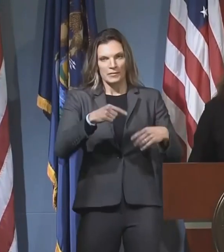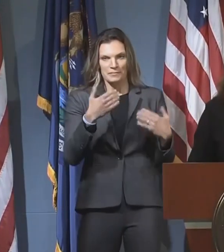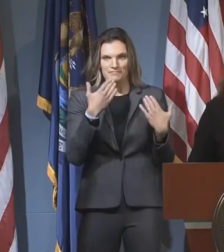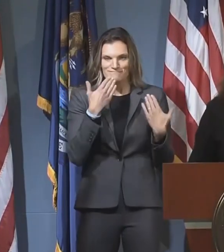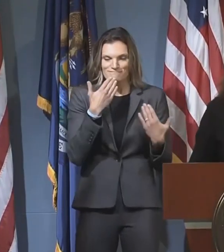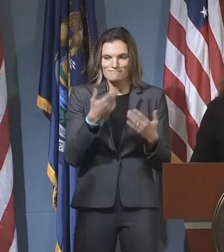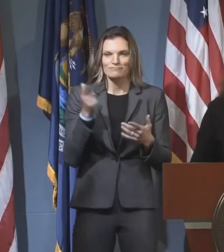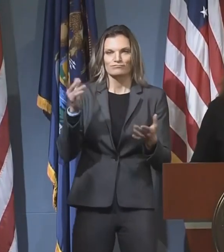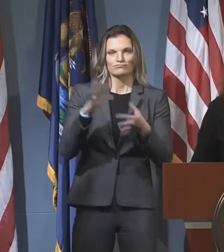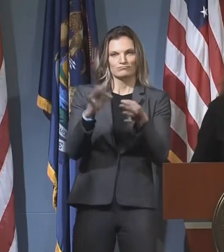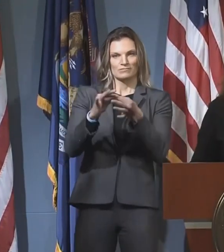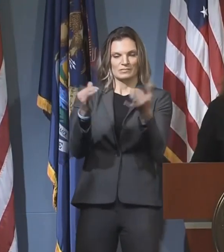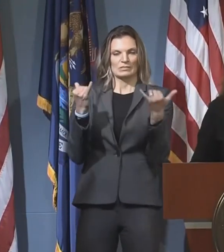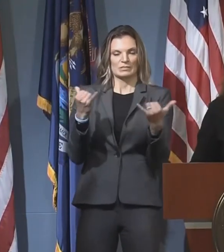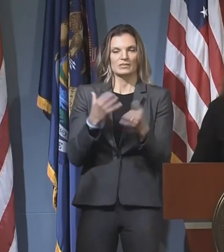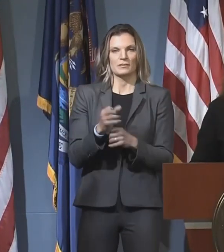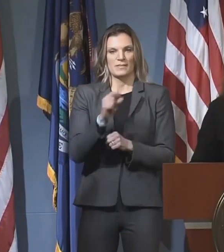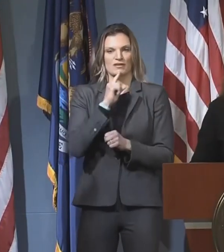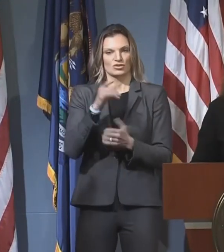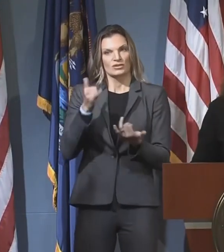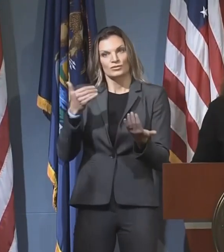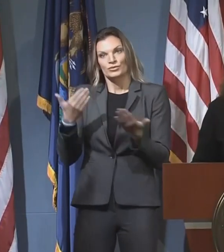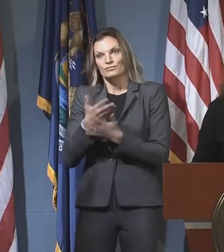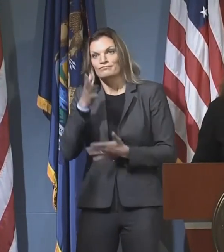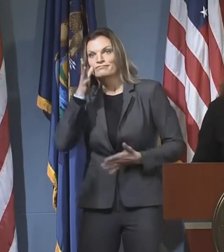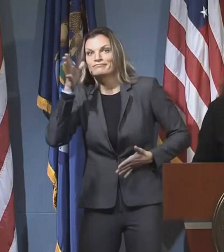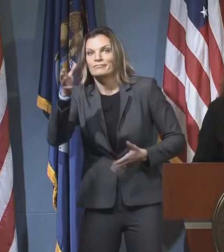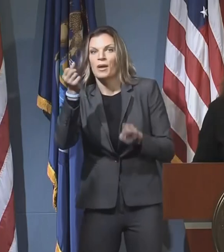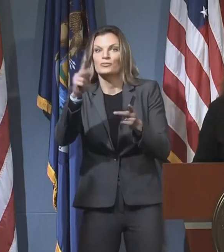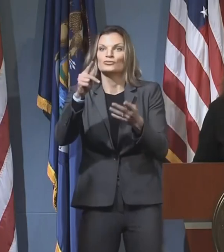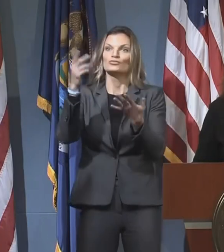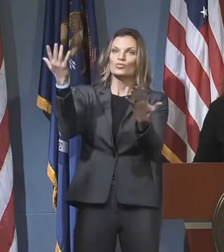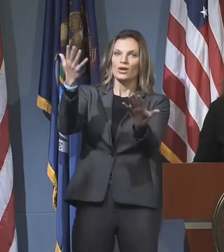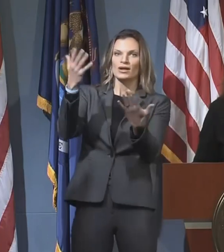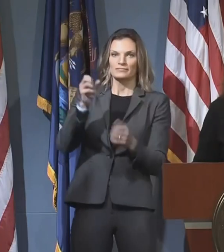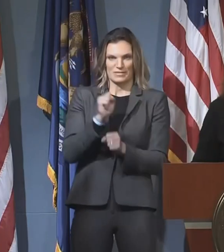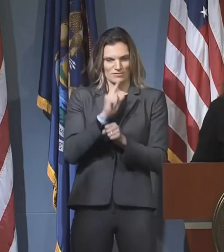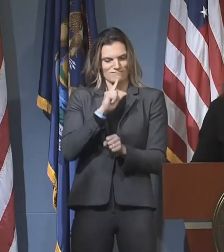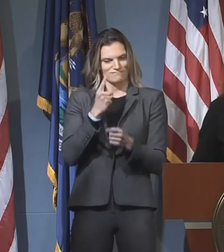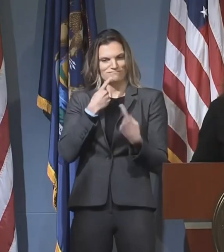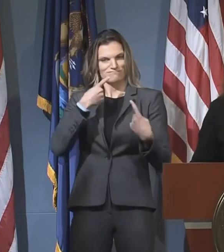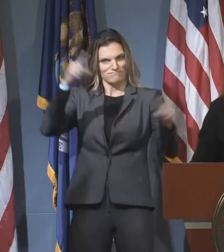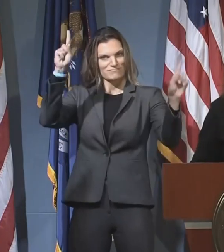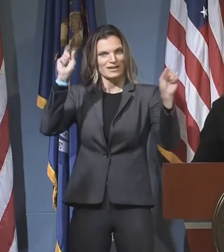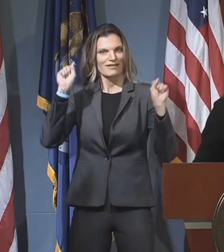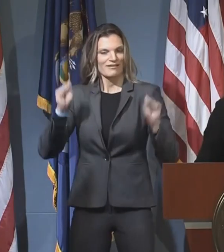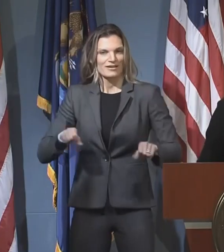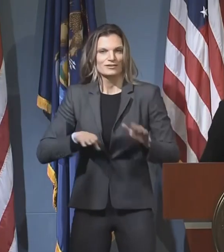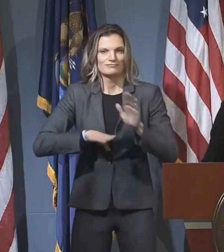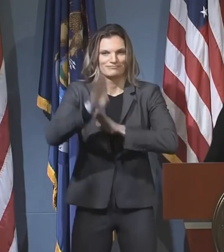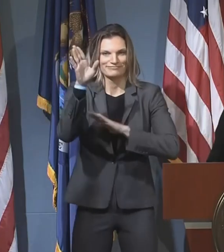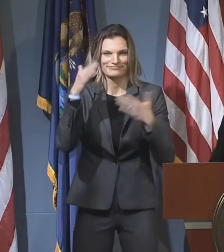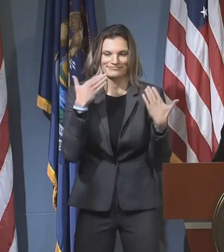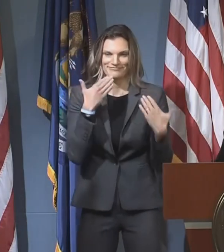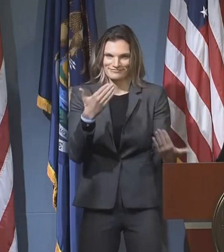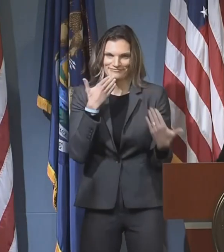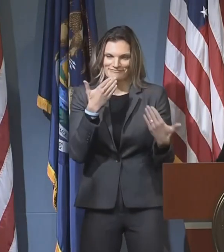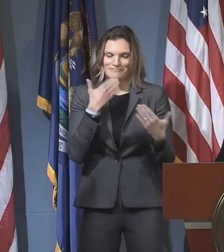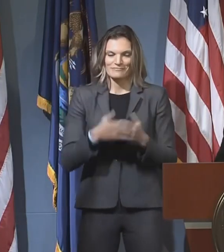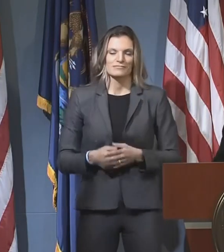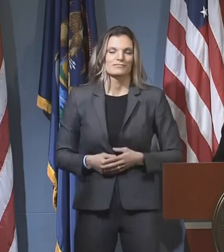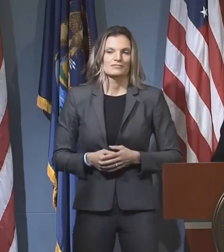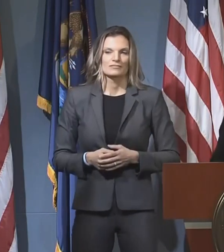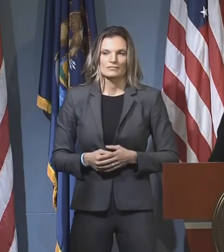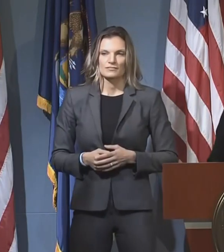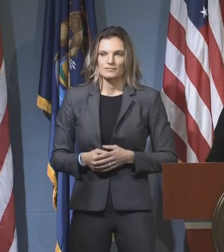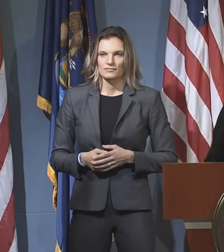your help in ensuring that these pathways really are a reality for opportunity for so many people in our state.